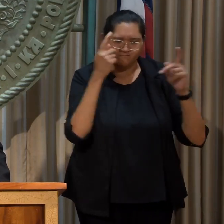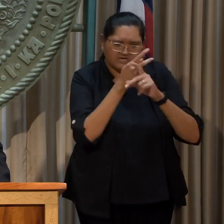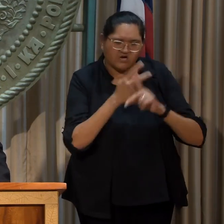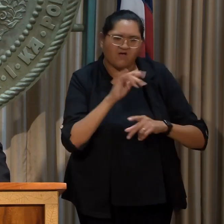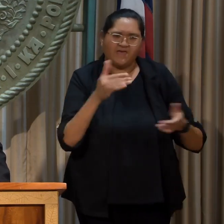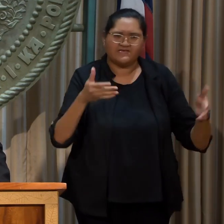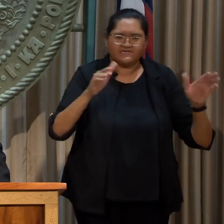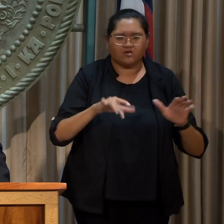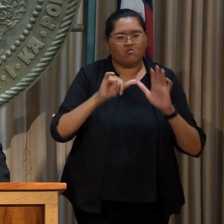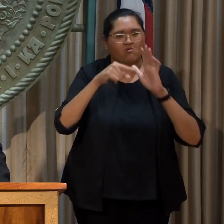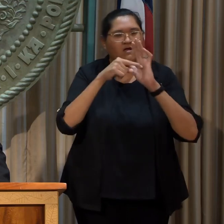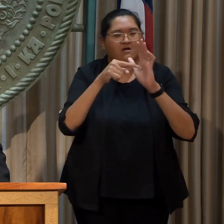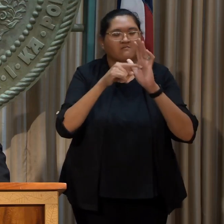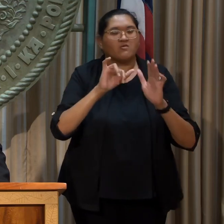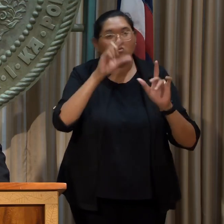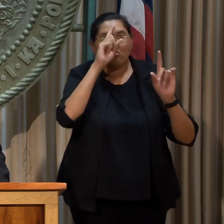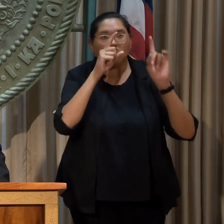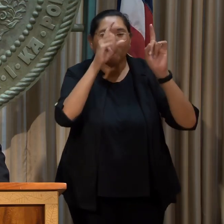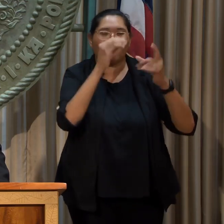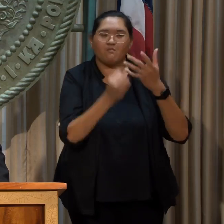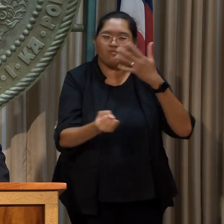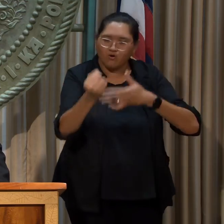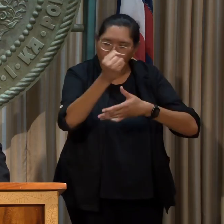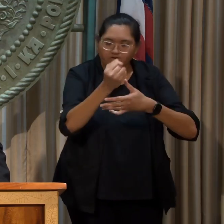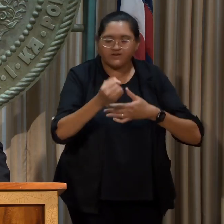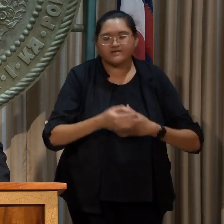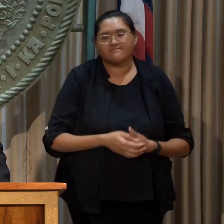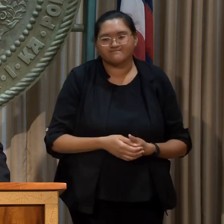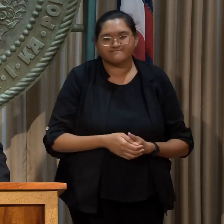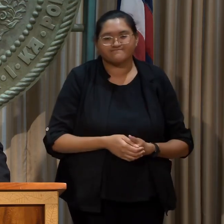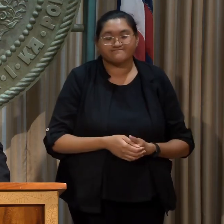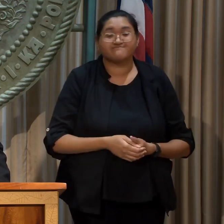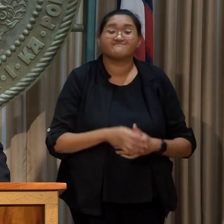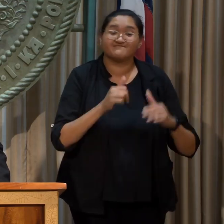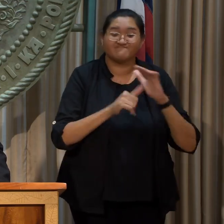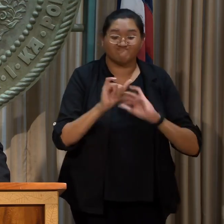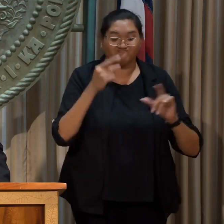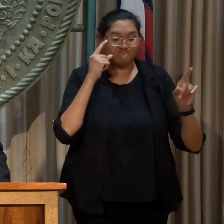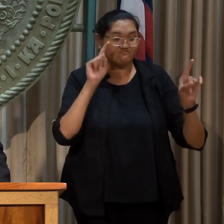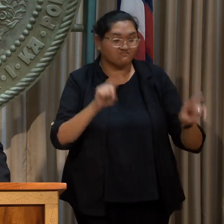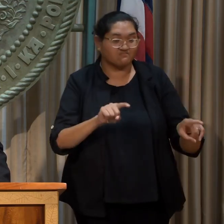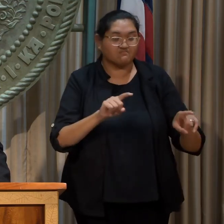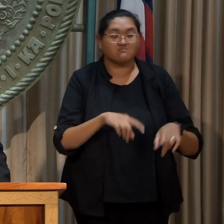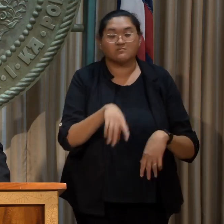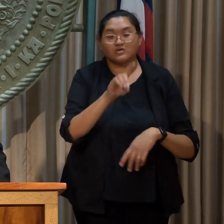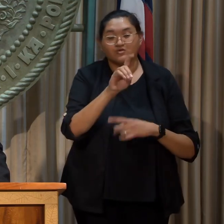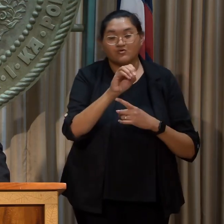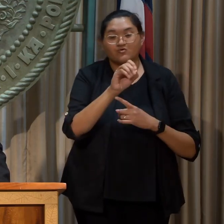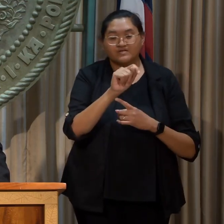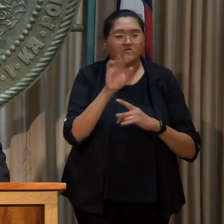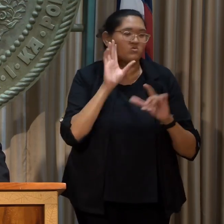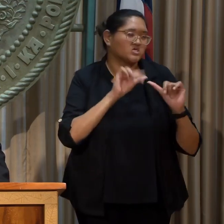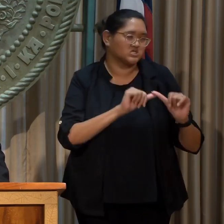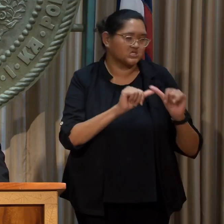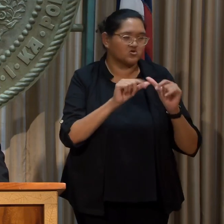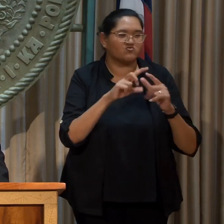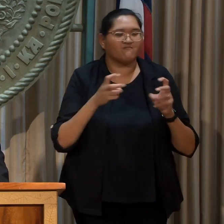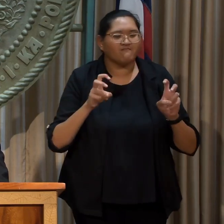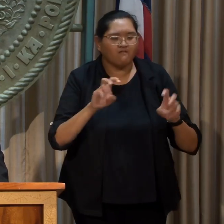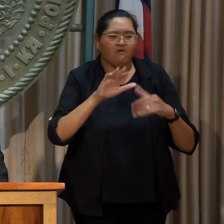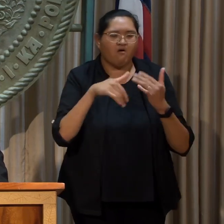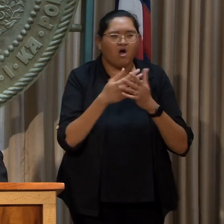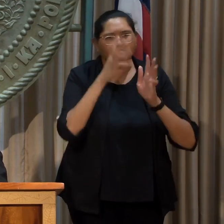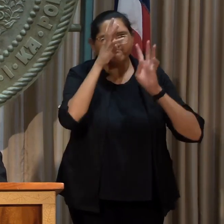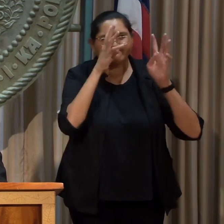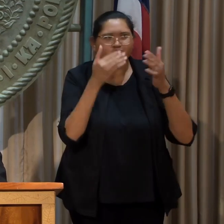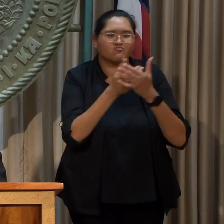represents this administration's goals and priorities. Under the agreement, the Department of Transportation will continue to invest in innovative